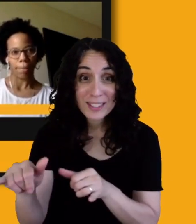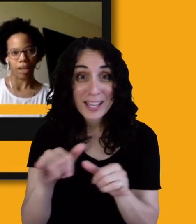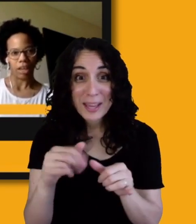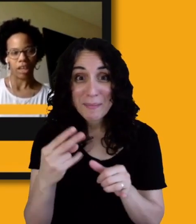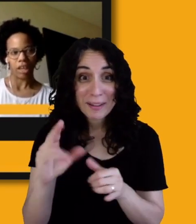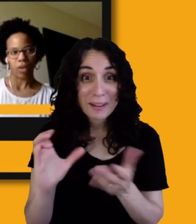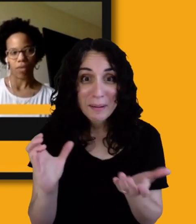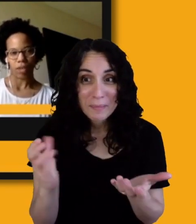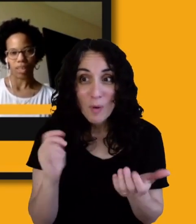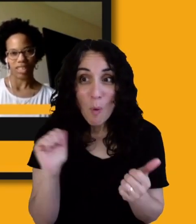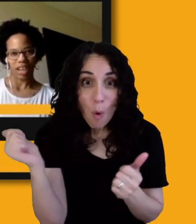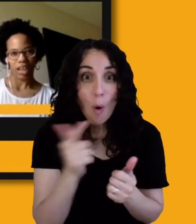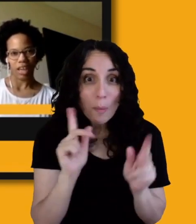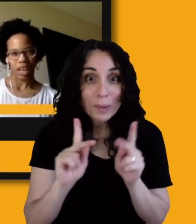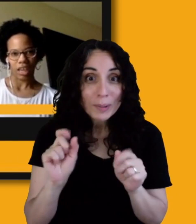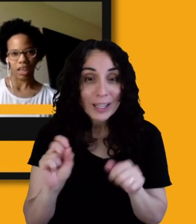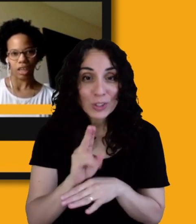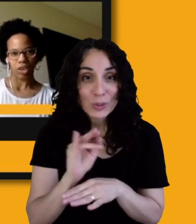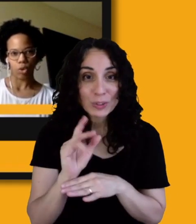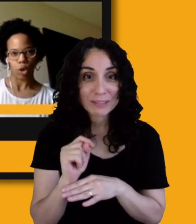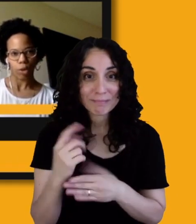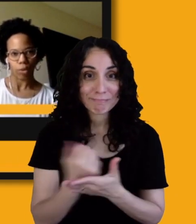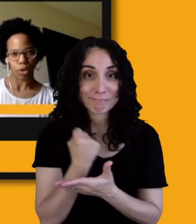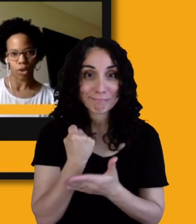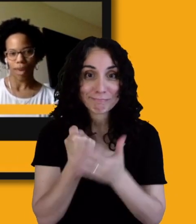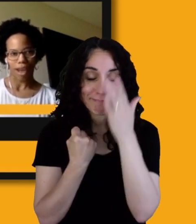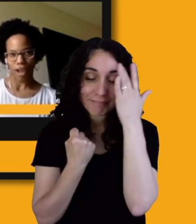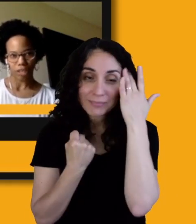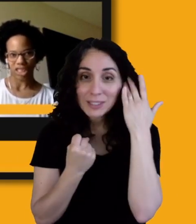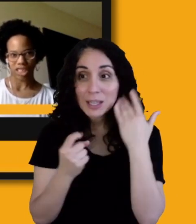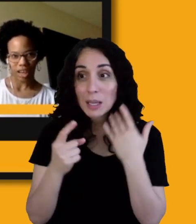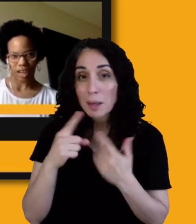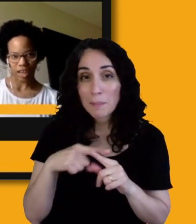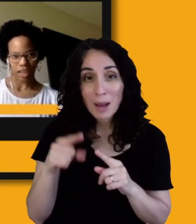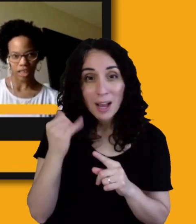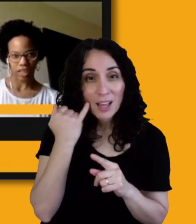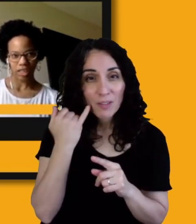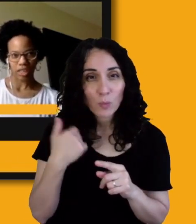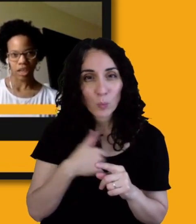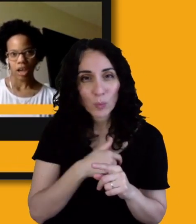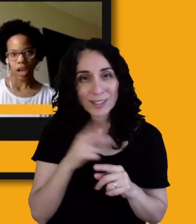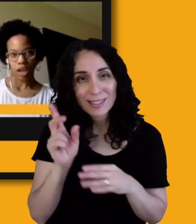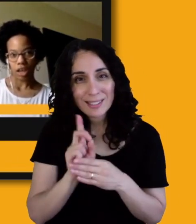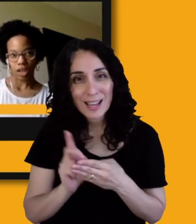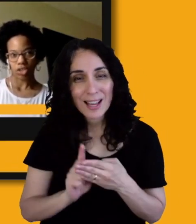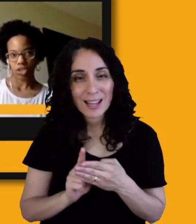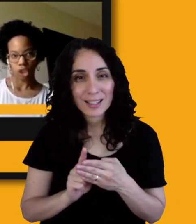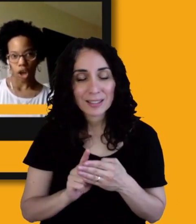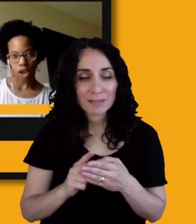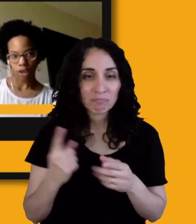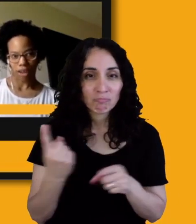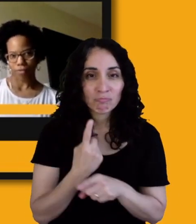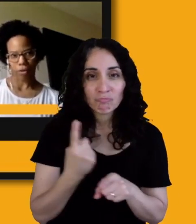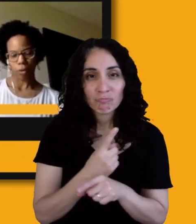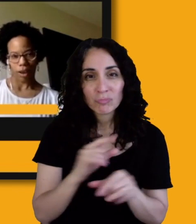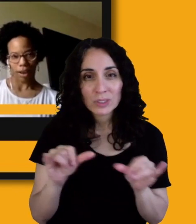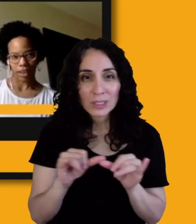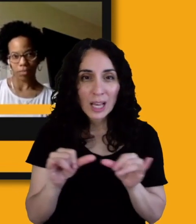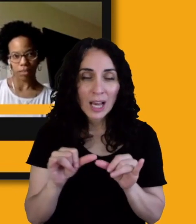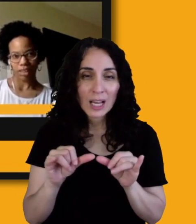if we design a normal average size, uh, stall, not very wide, something that